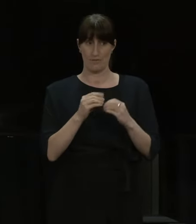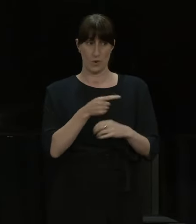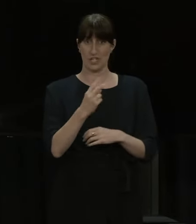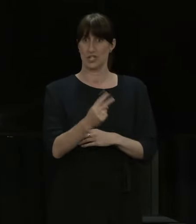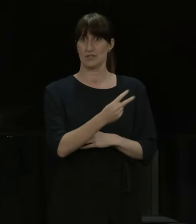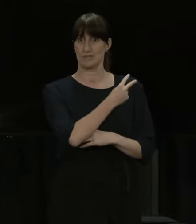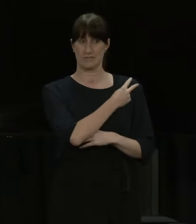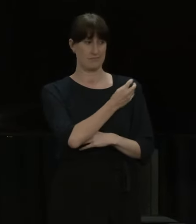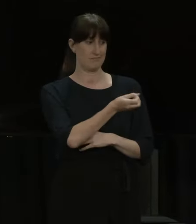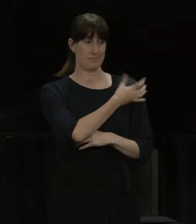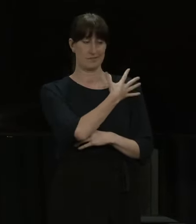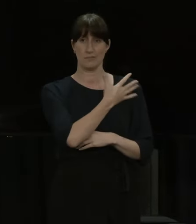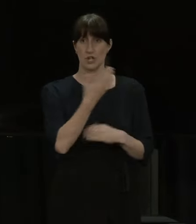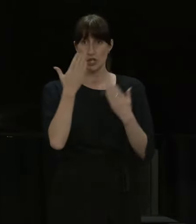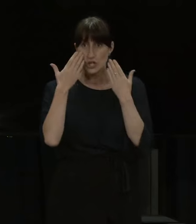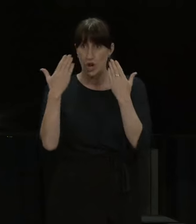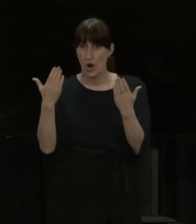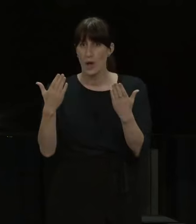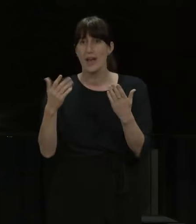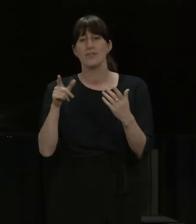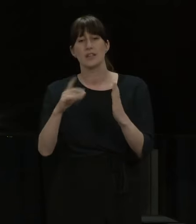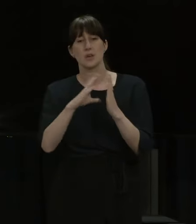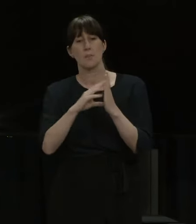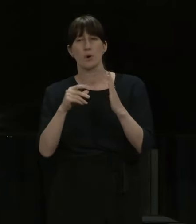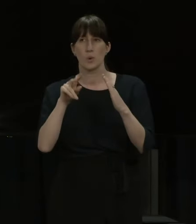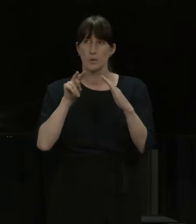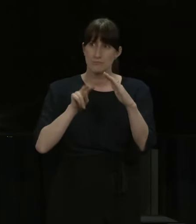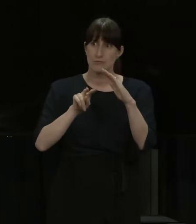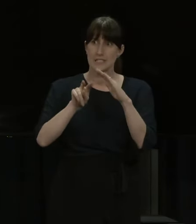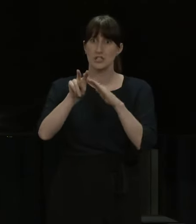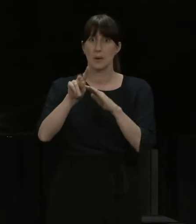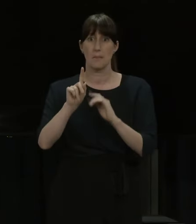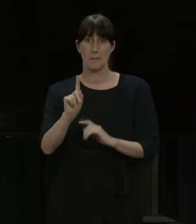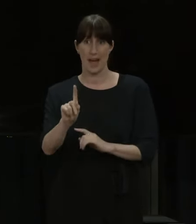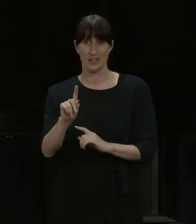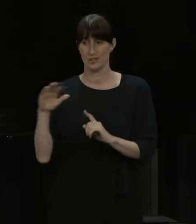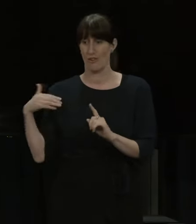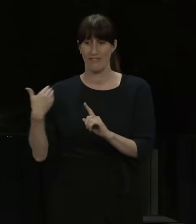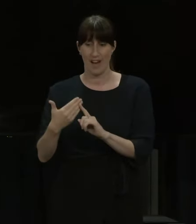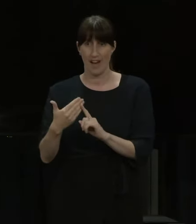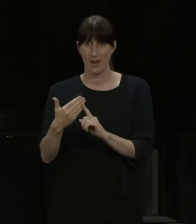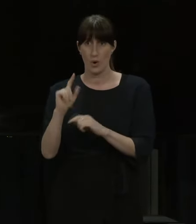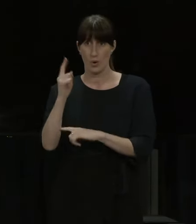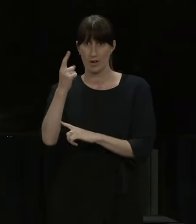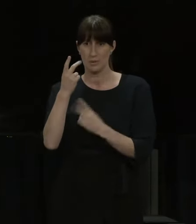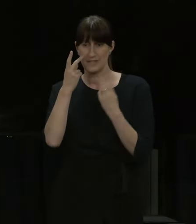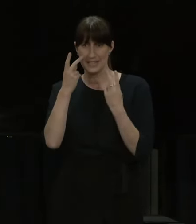model. And in fact, what we've seen is a very, very successful response in Auckland that has meant that those models that we were looking at earlier